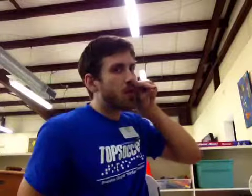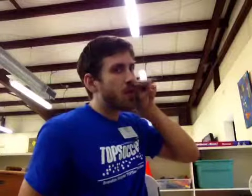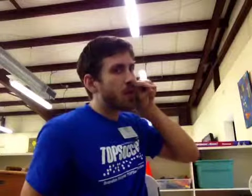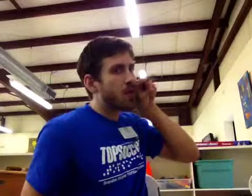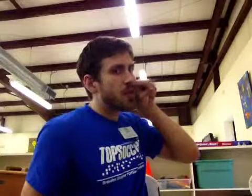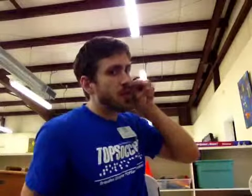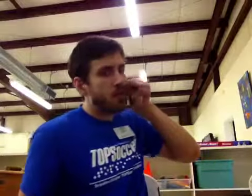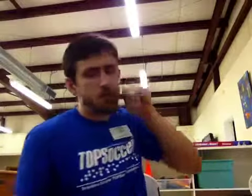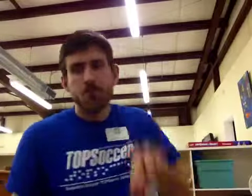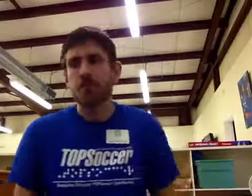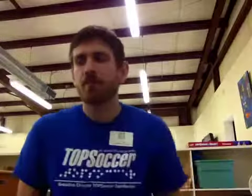little beak.